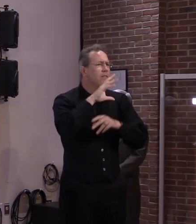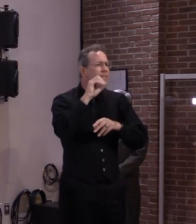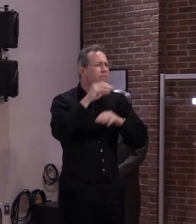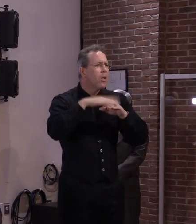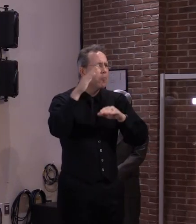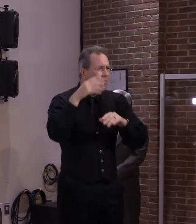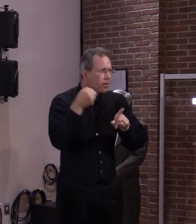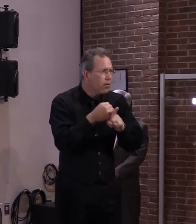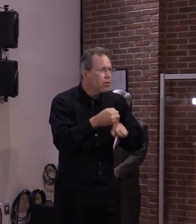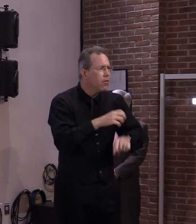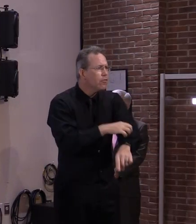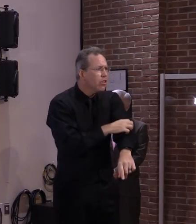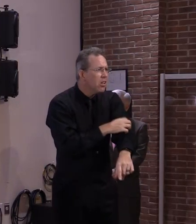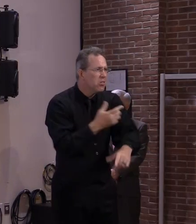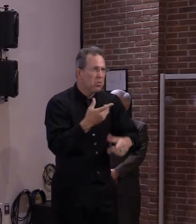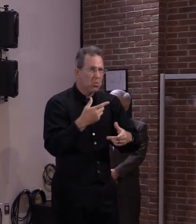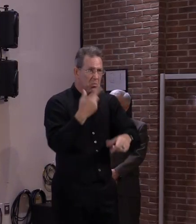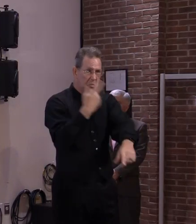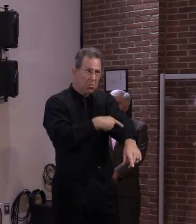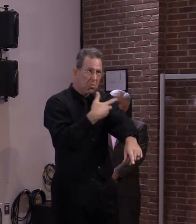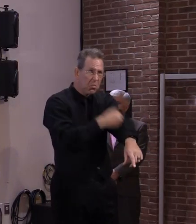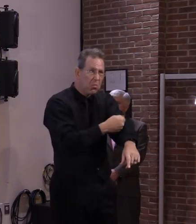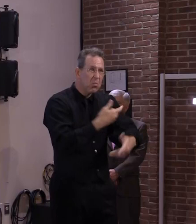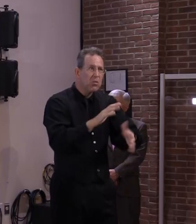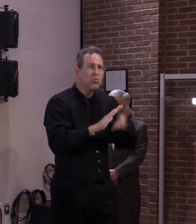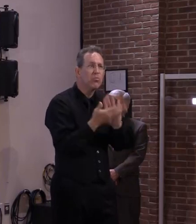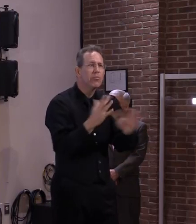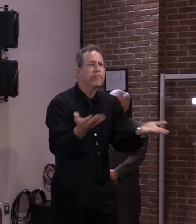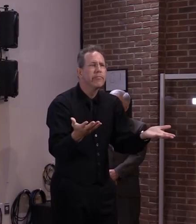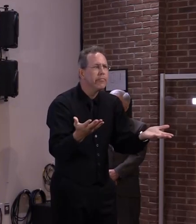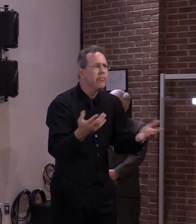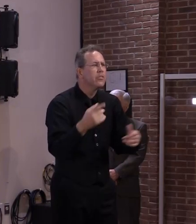Okay. All right. Great. Thank you. The governor wants to add something.